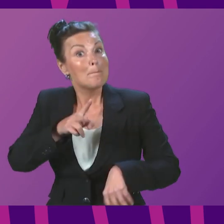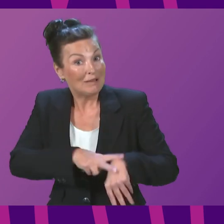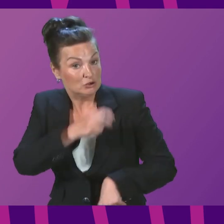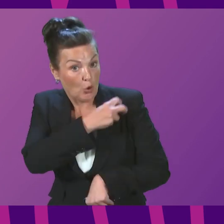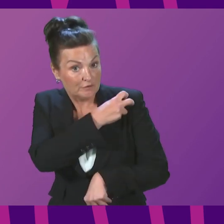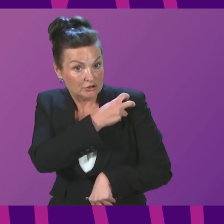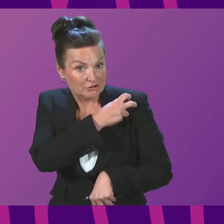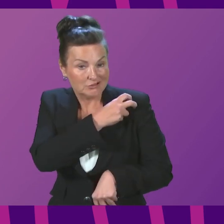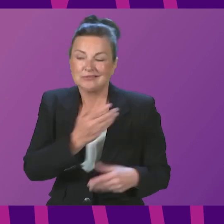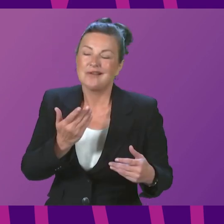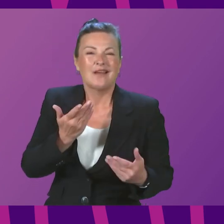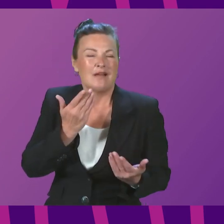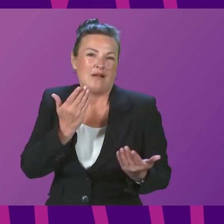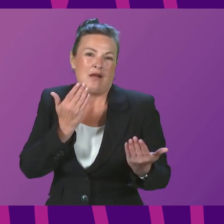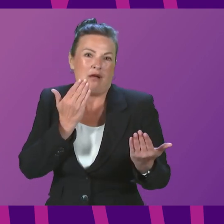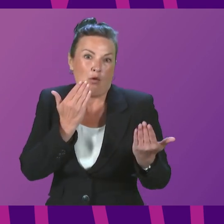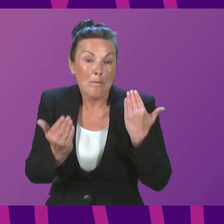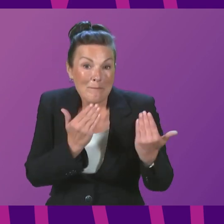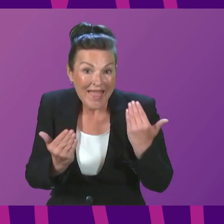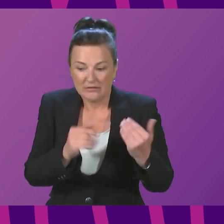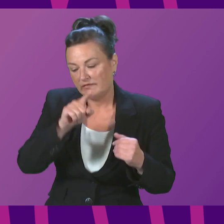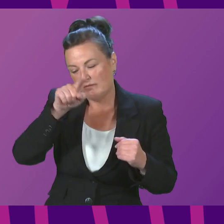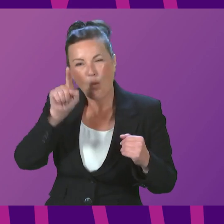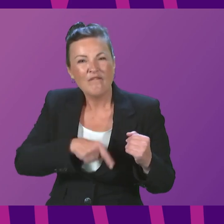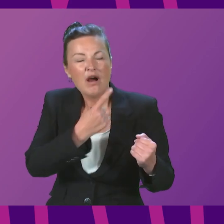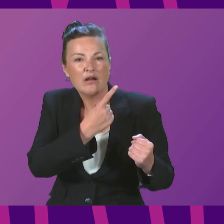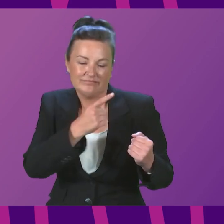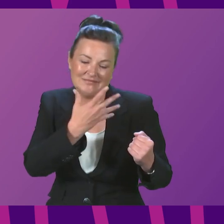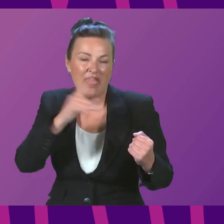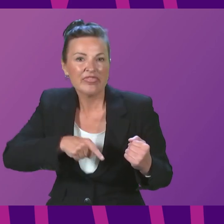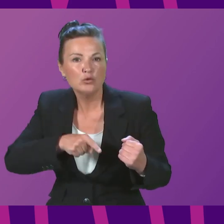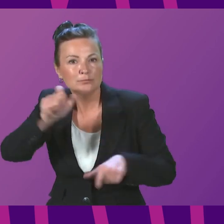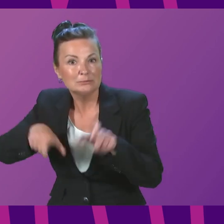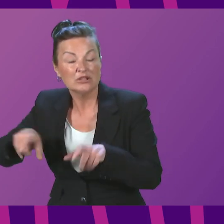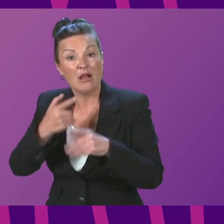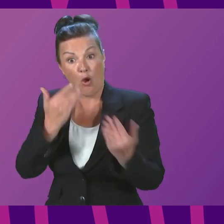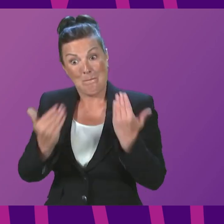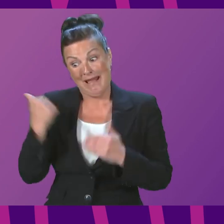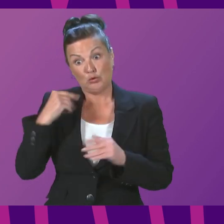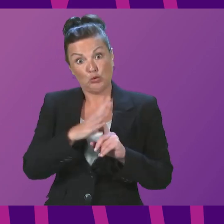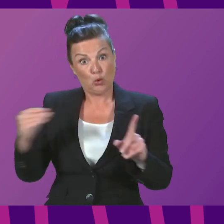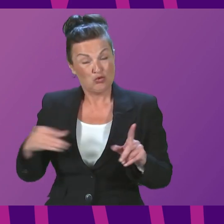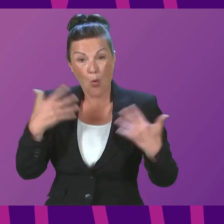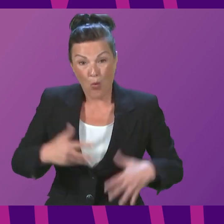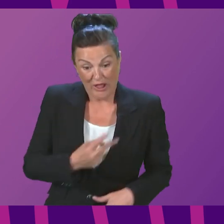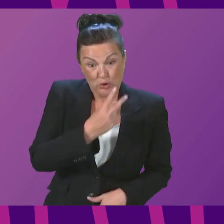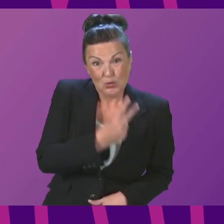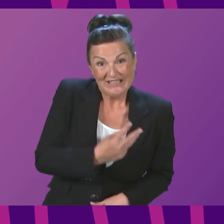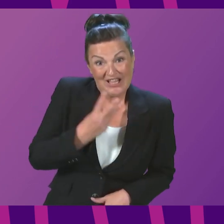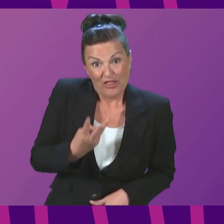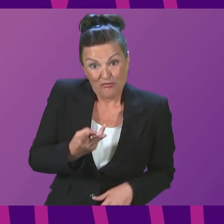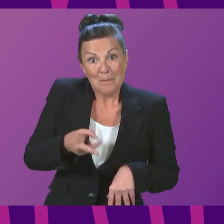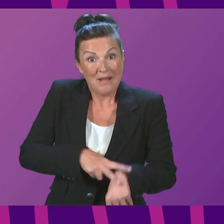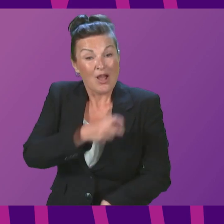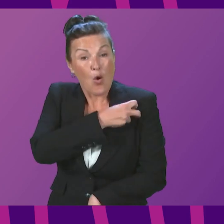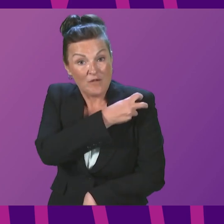population. That compares to the situation in England, of course, where the Conservatives are currently in Government of just 23 police